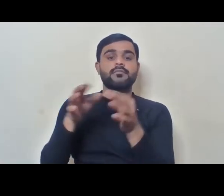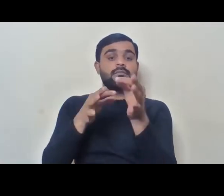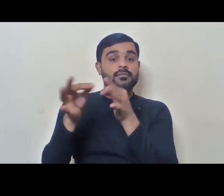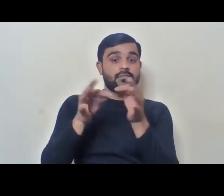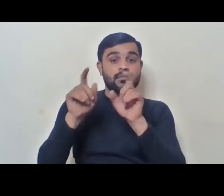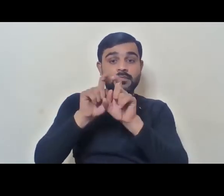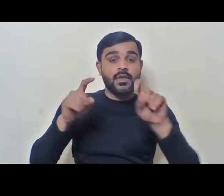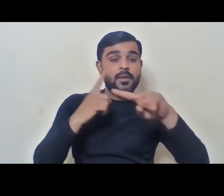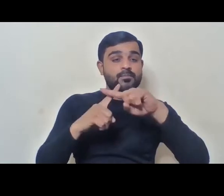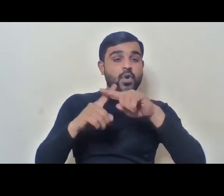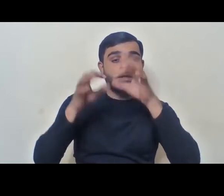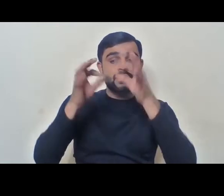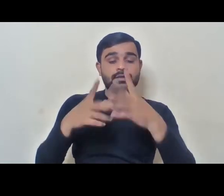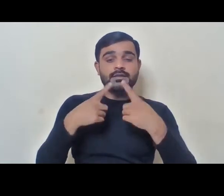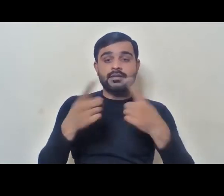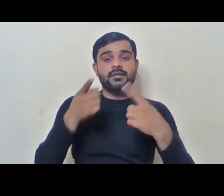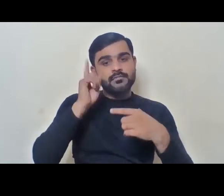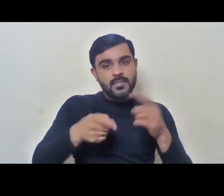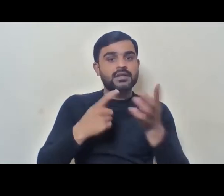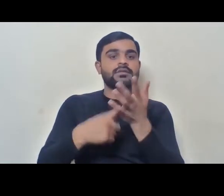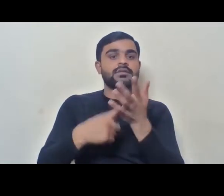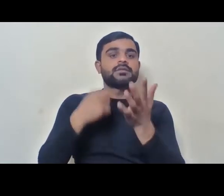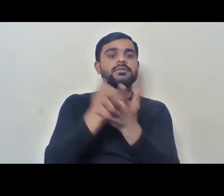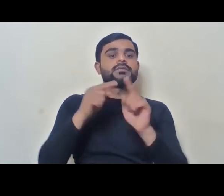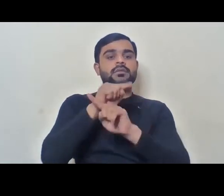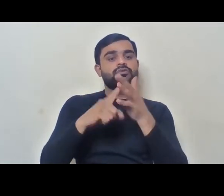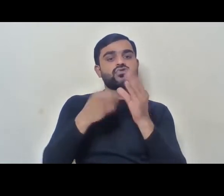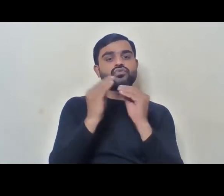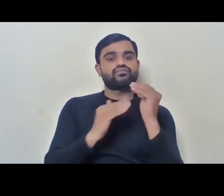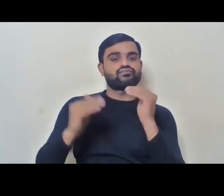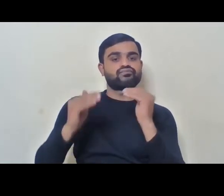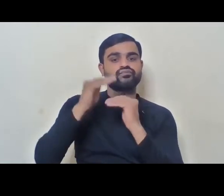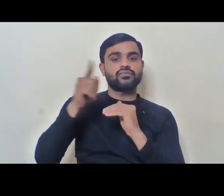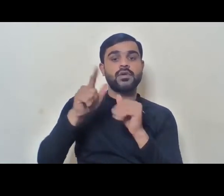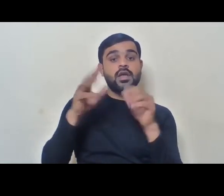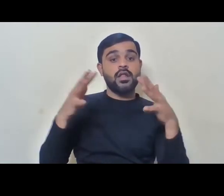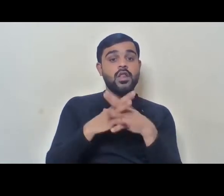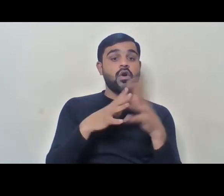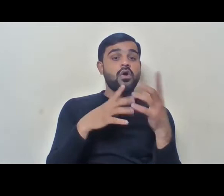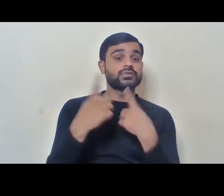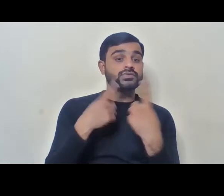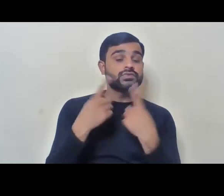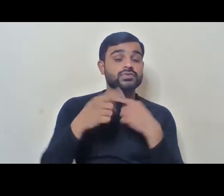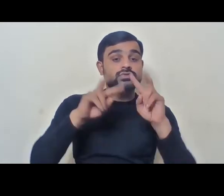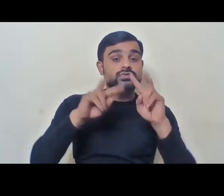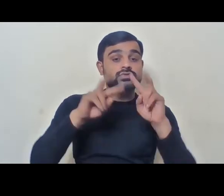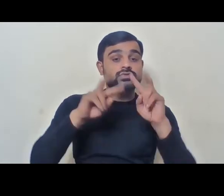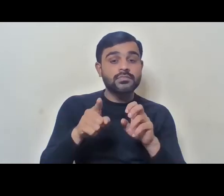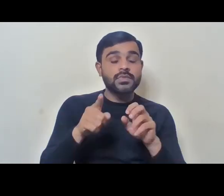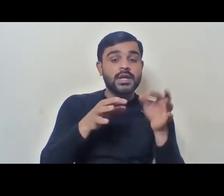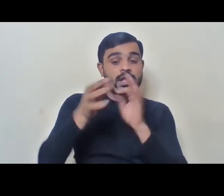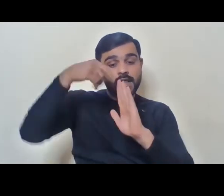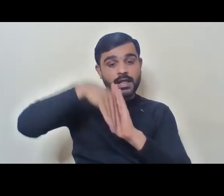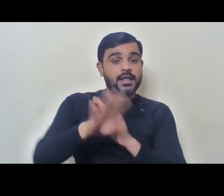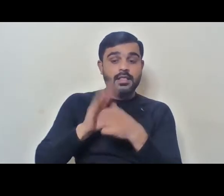positive judgment saying there has to be reservations and promotions also. Because the law talks about reservations. It doesn't distinguish between